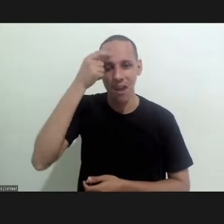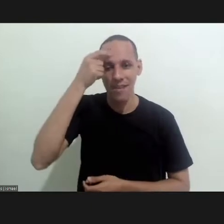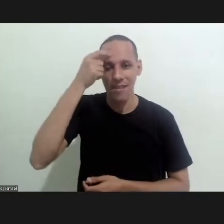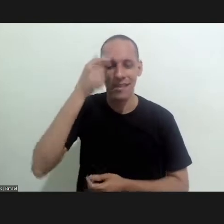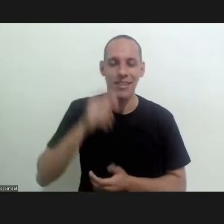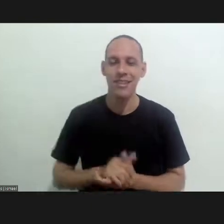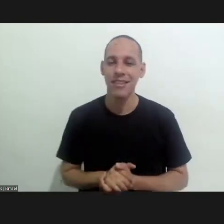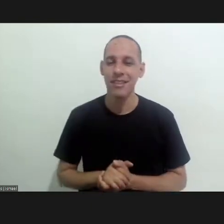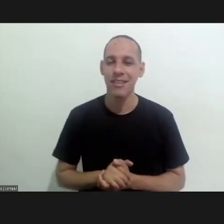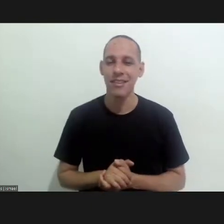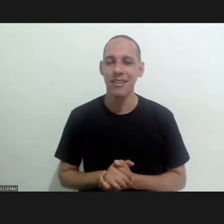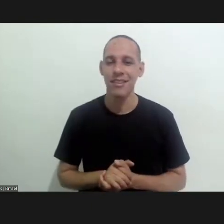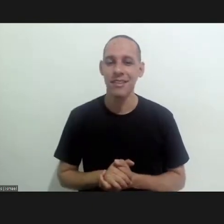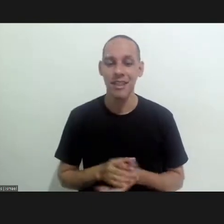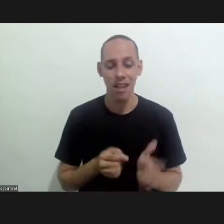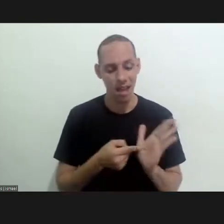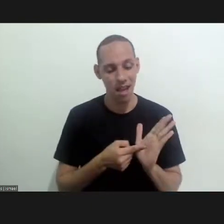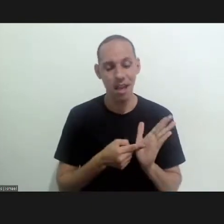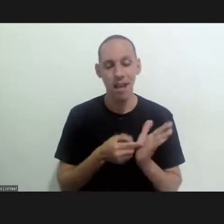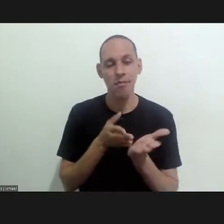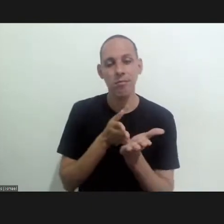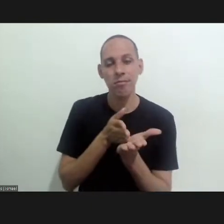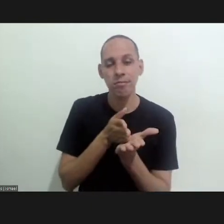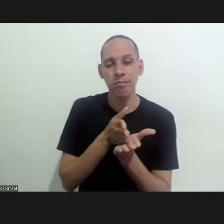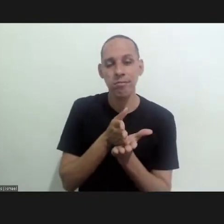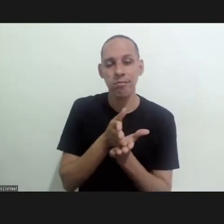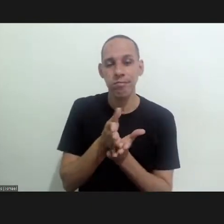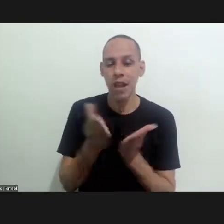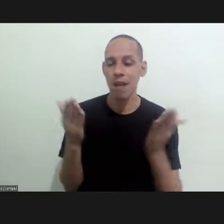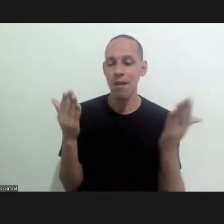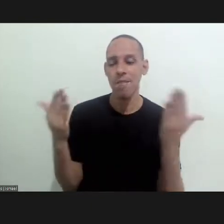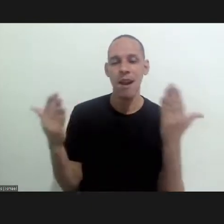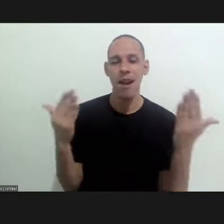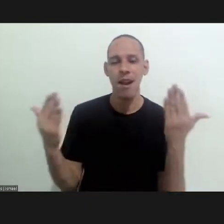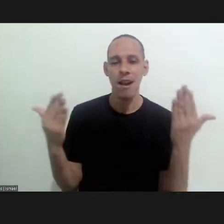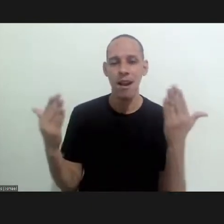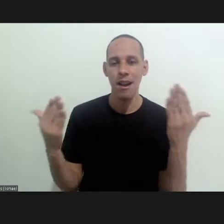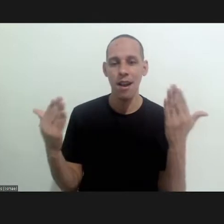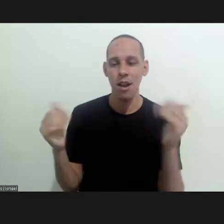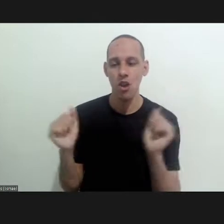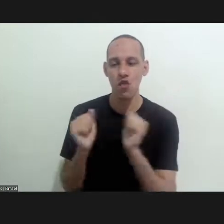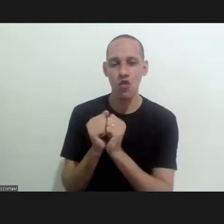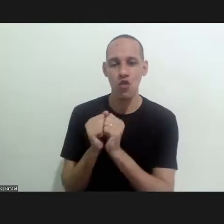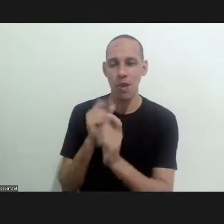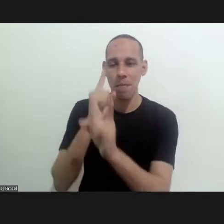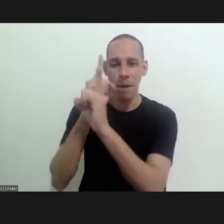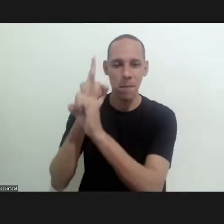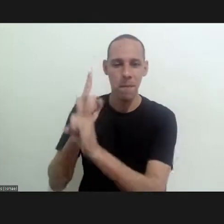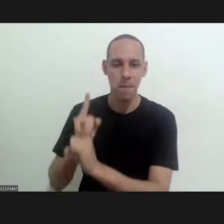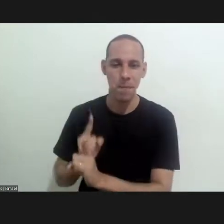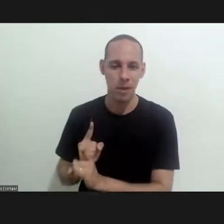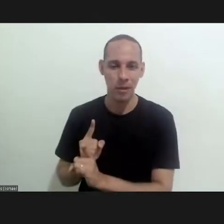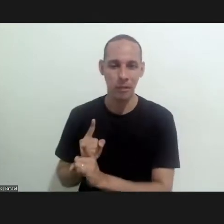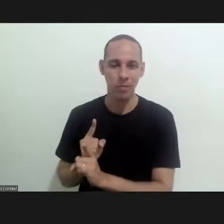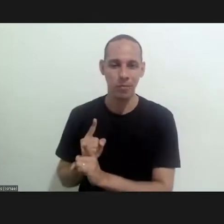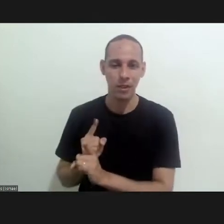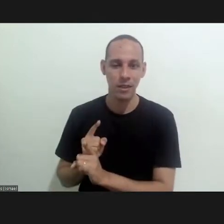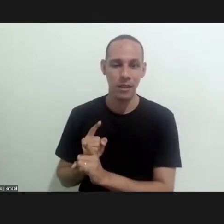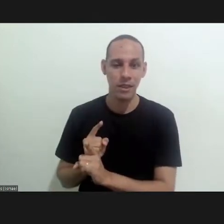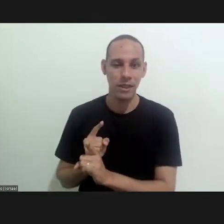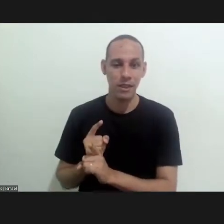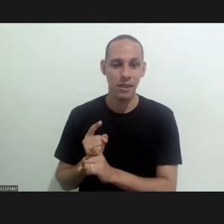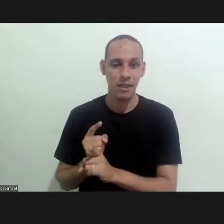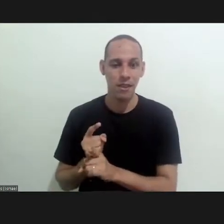this uh journal memorias follows a trajectory which is in parallel to these discoveries during